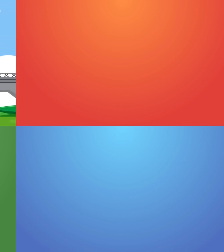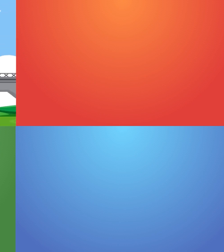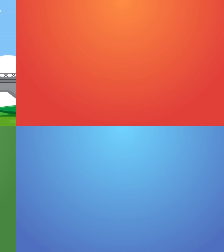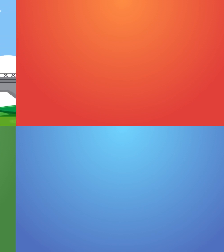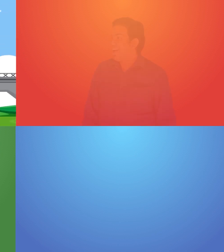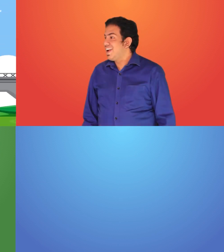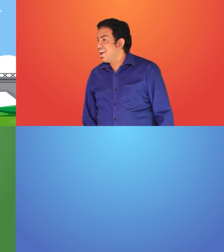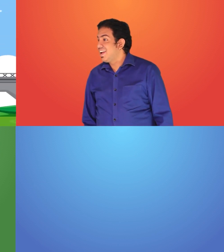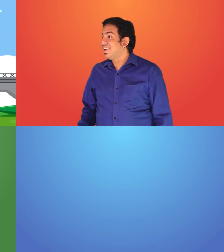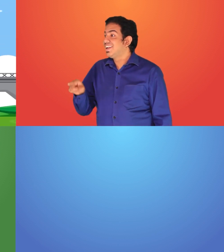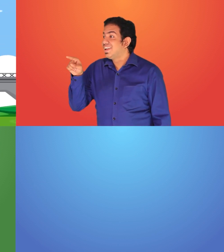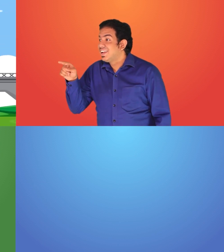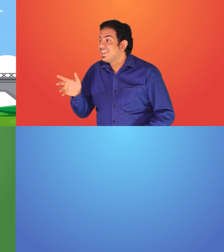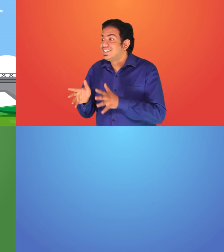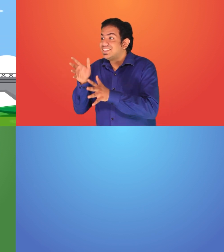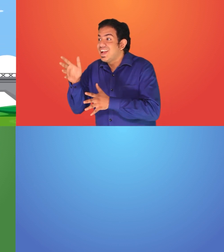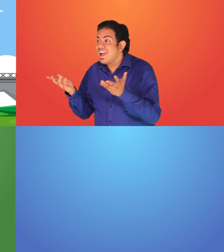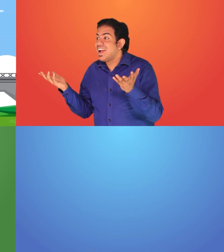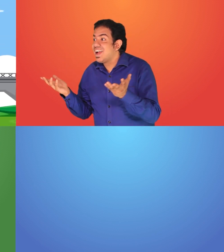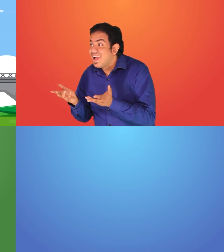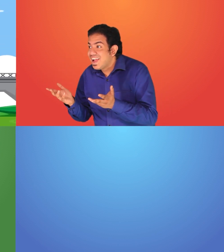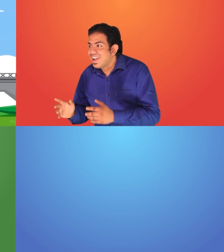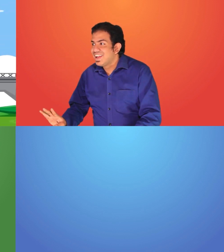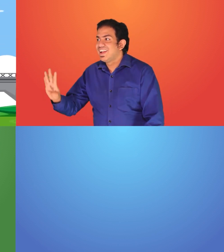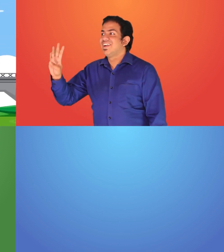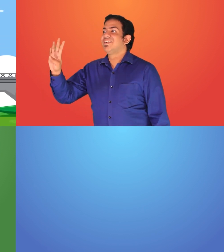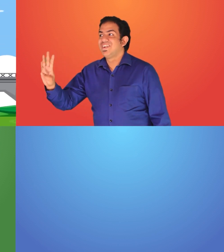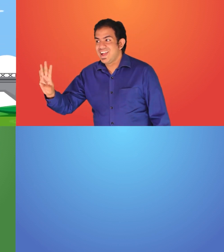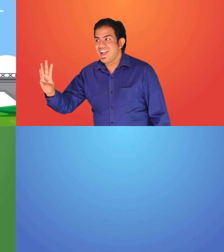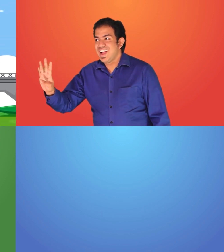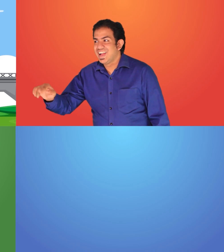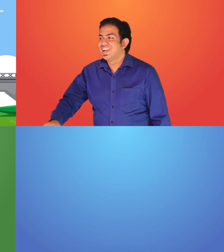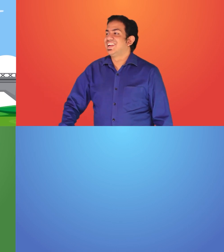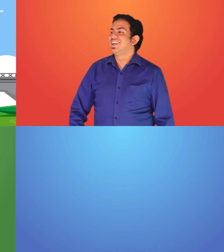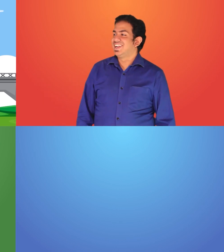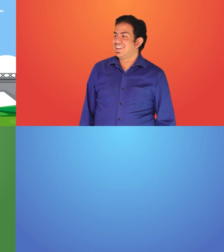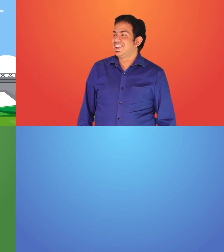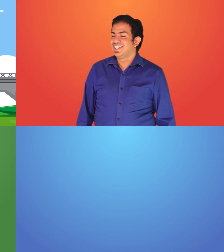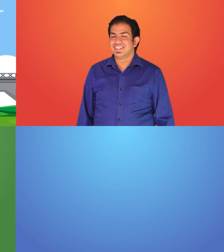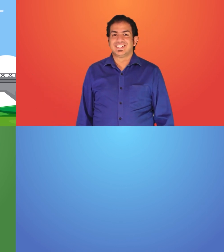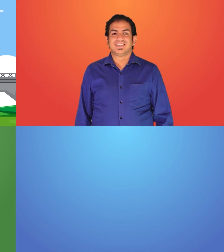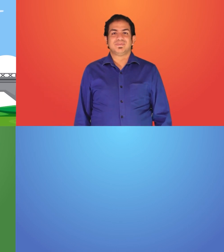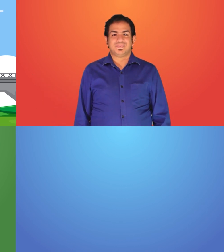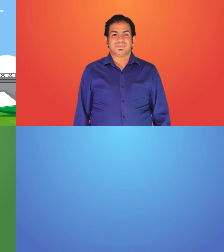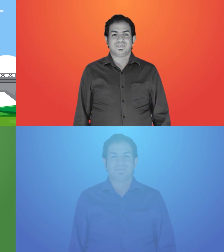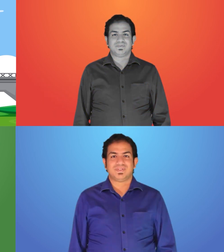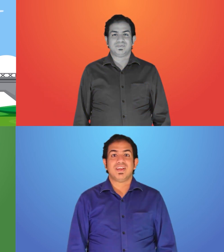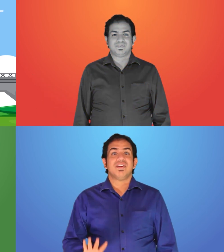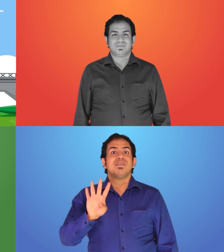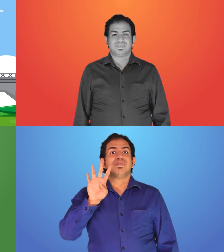How do we sign this? It is four. Four